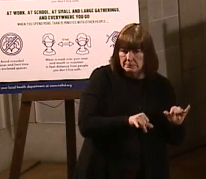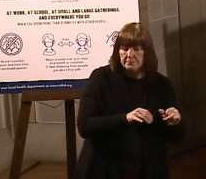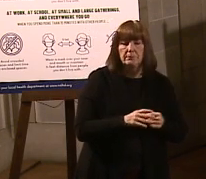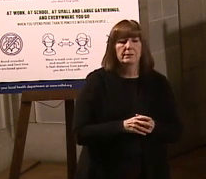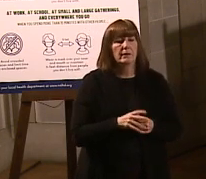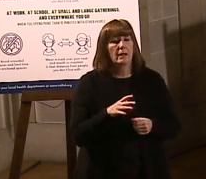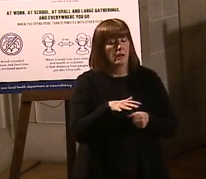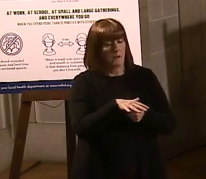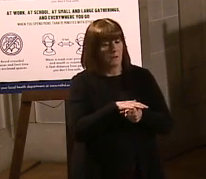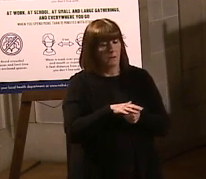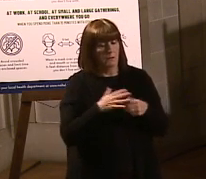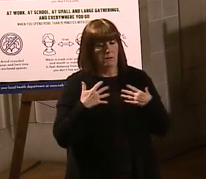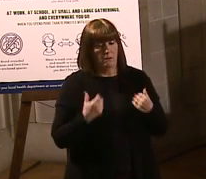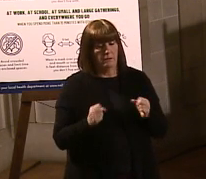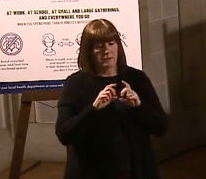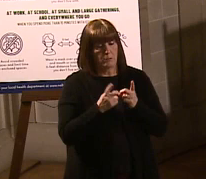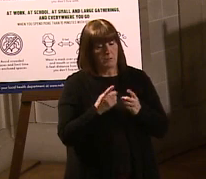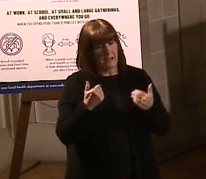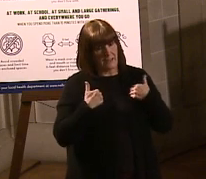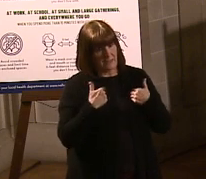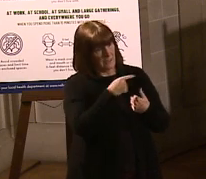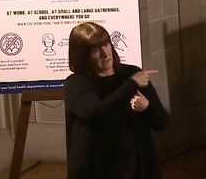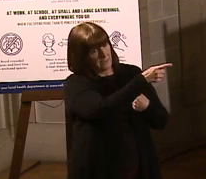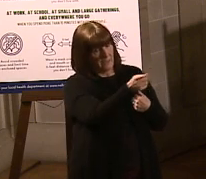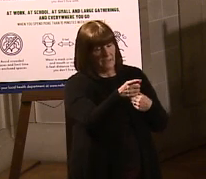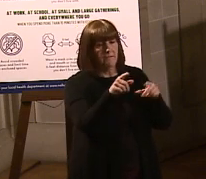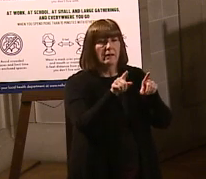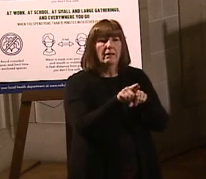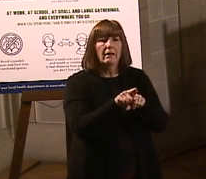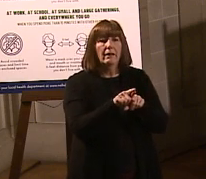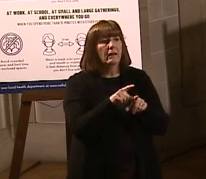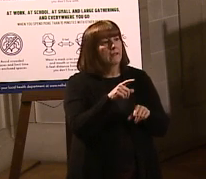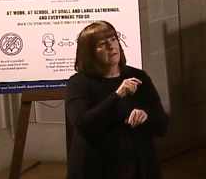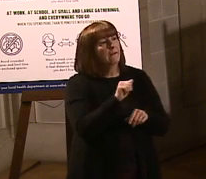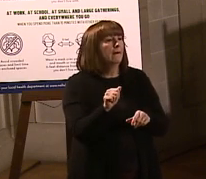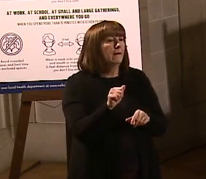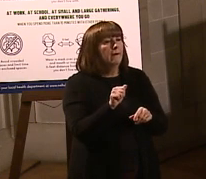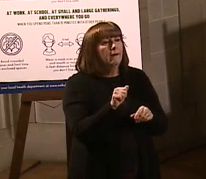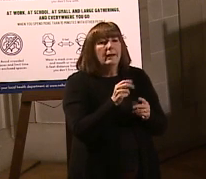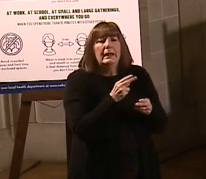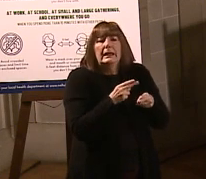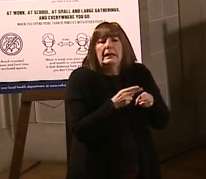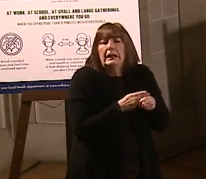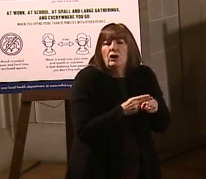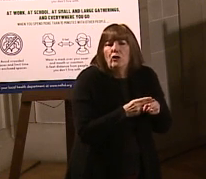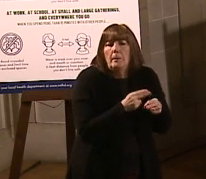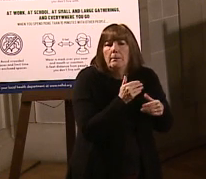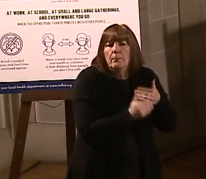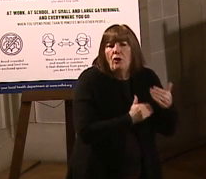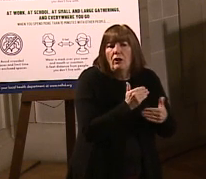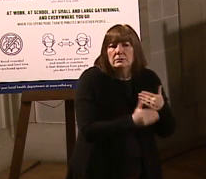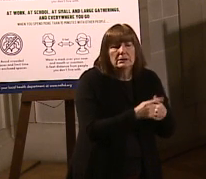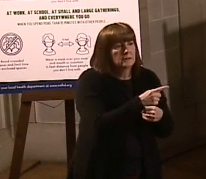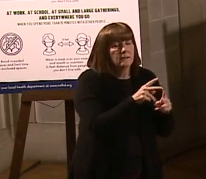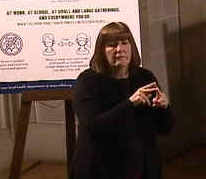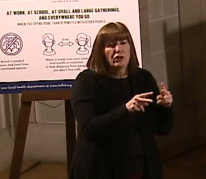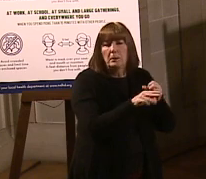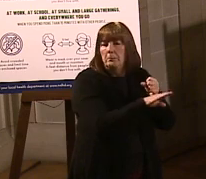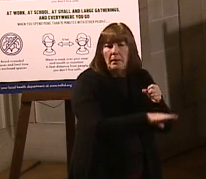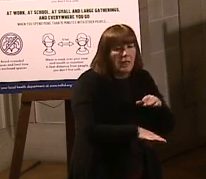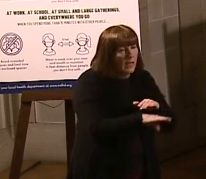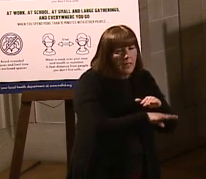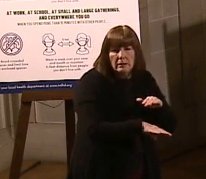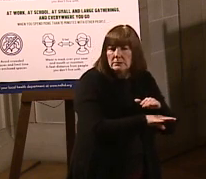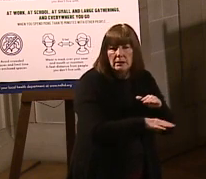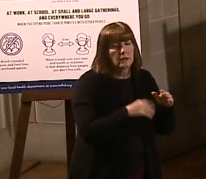what the local health departments have are actually kind of like a stopgap. So they're really an interim process, and it's a very basic process of